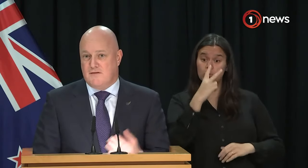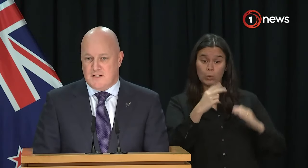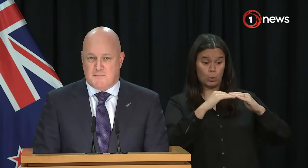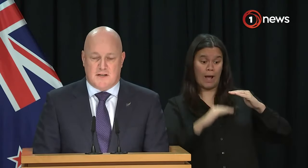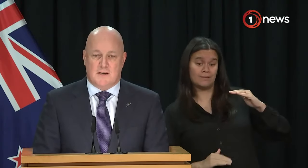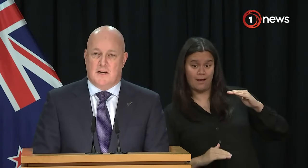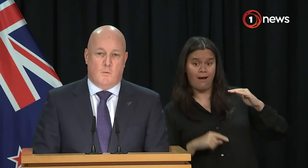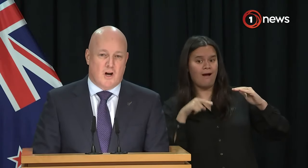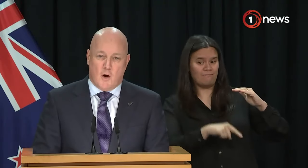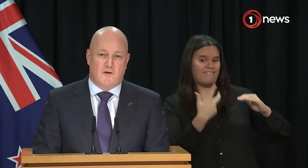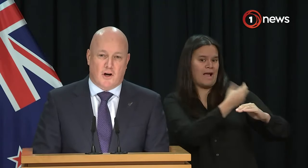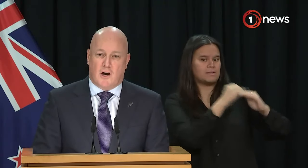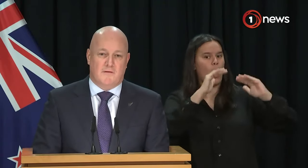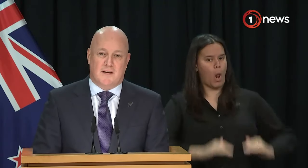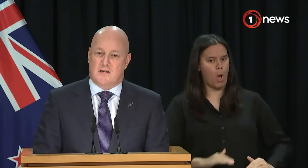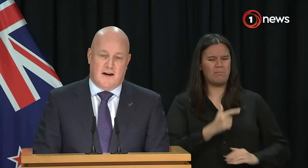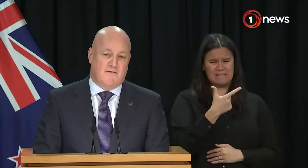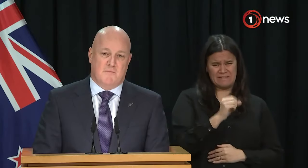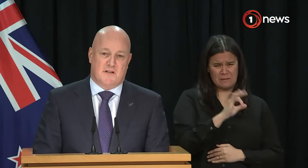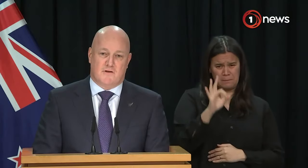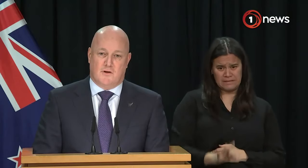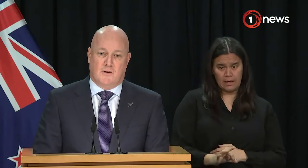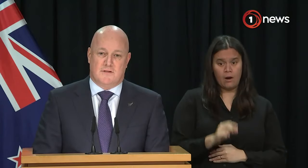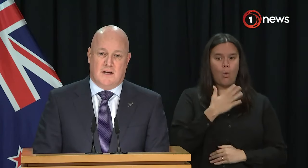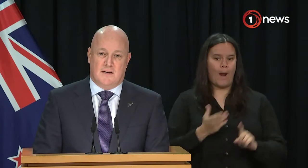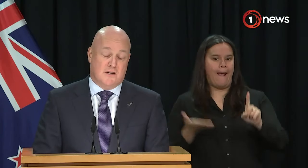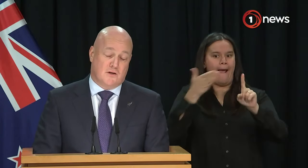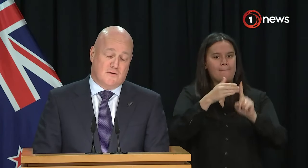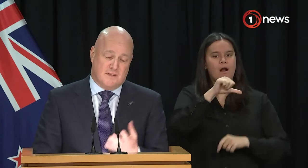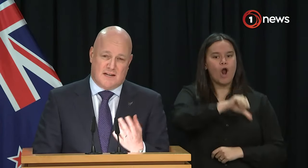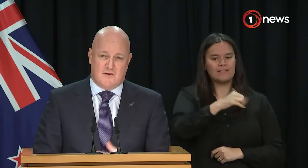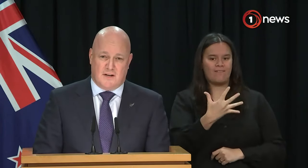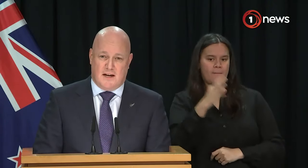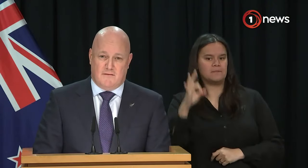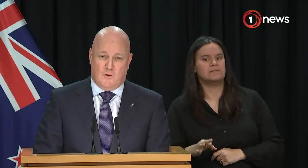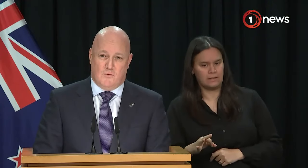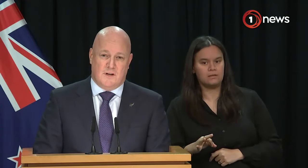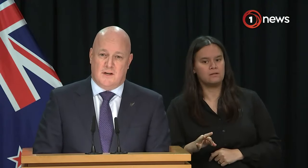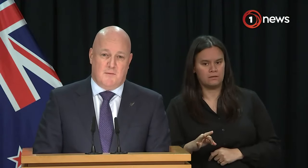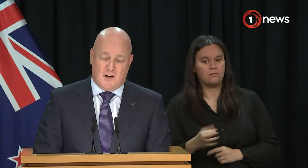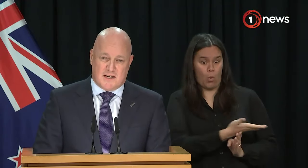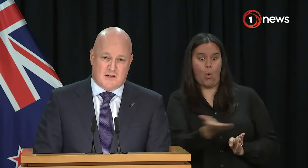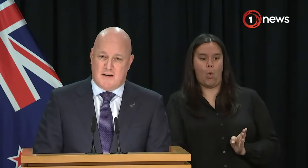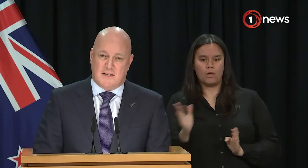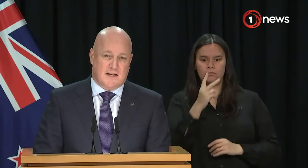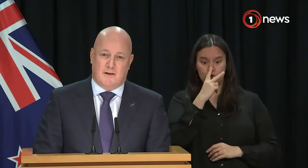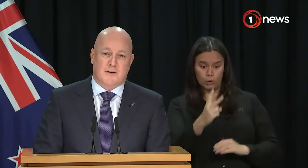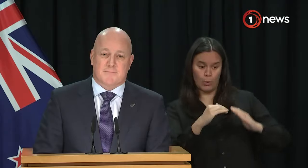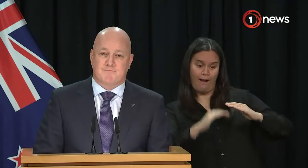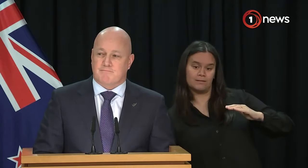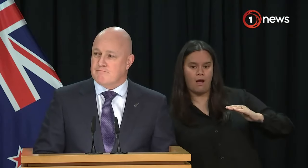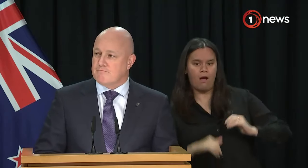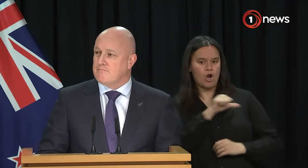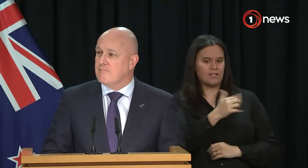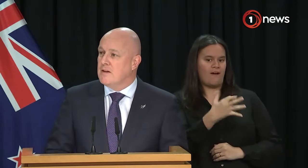mid-early 70%. We know we've got a goal of getting to 95% of two-year-olds under 2s in this country at full immunisation rates. That's our